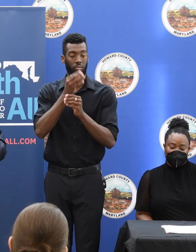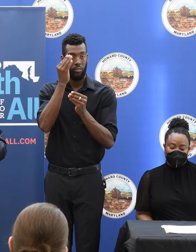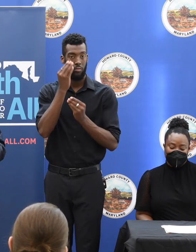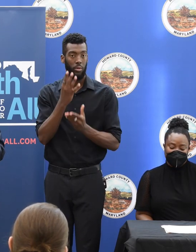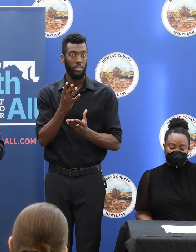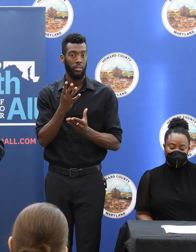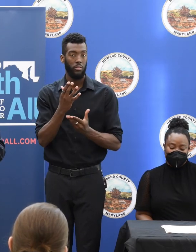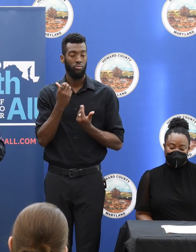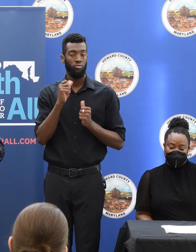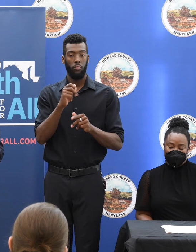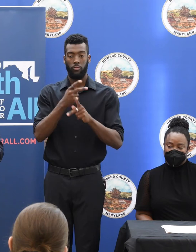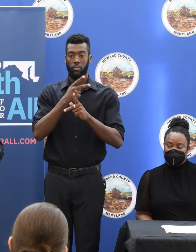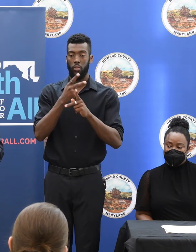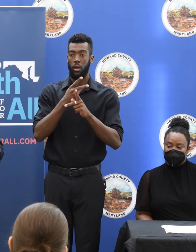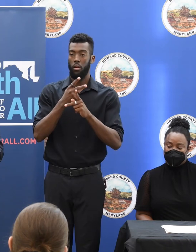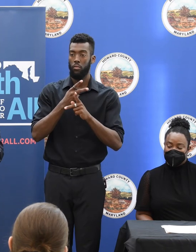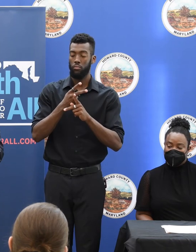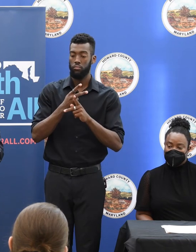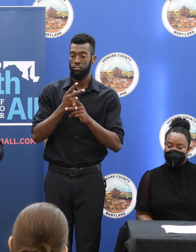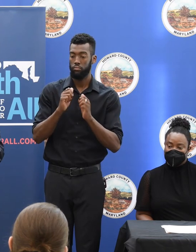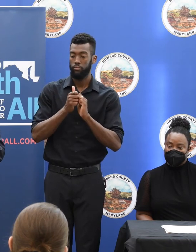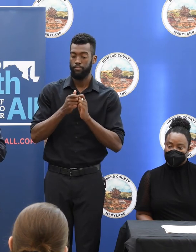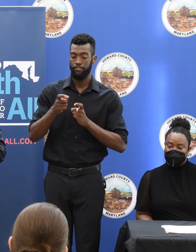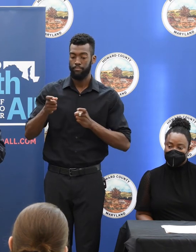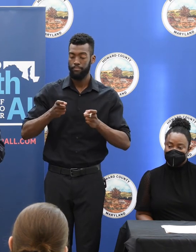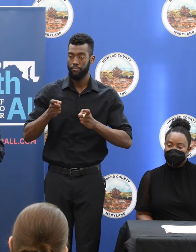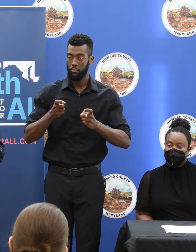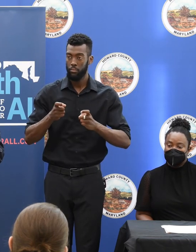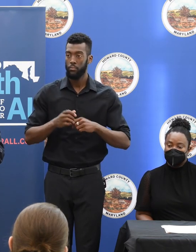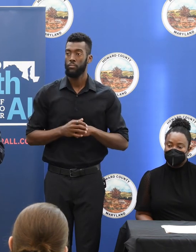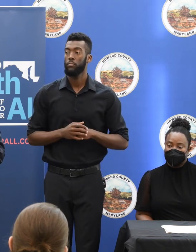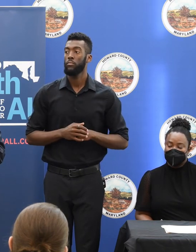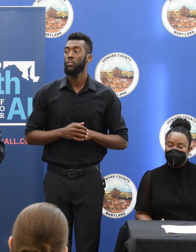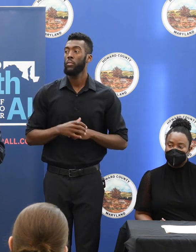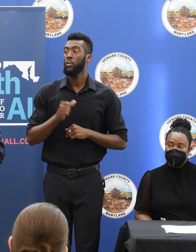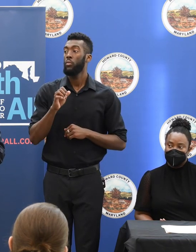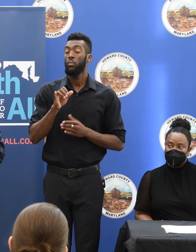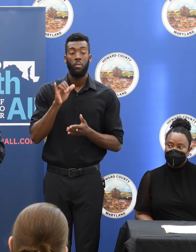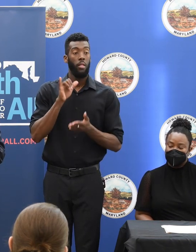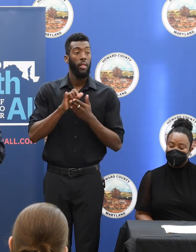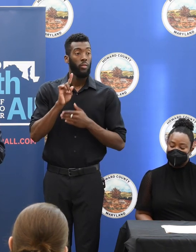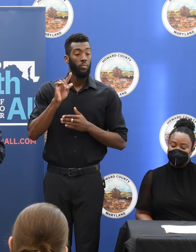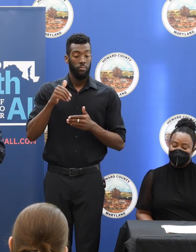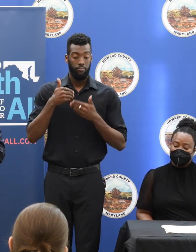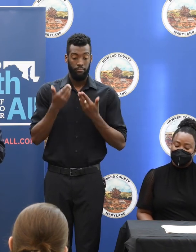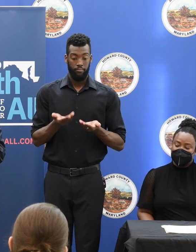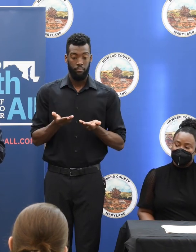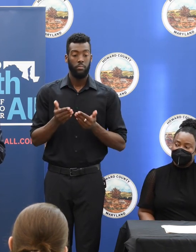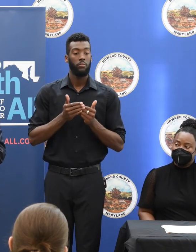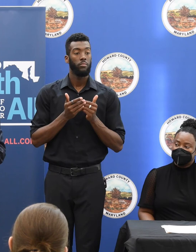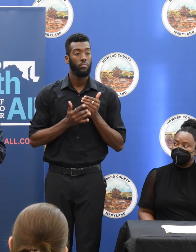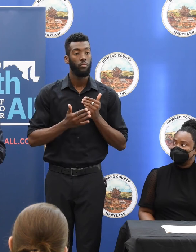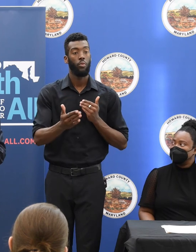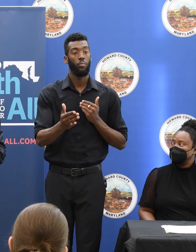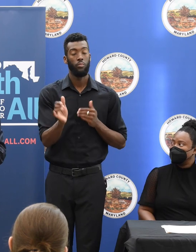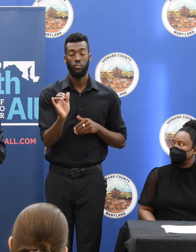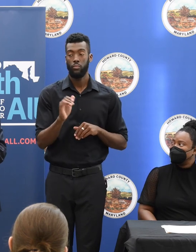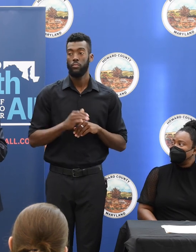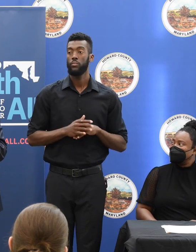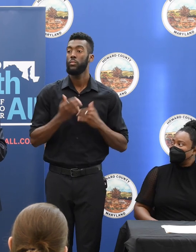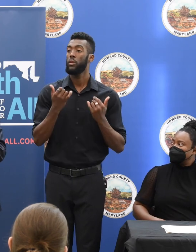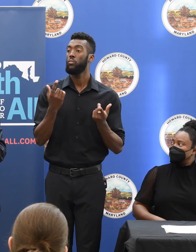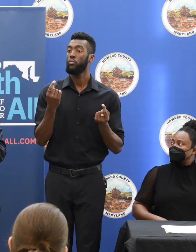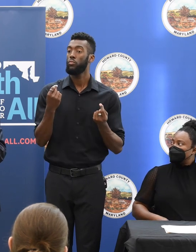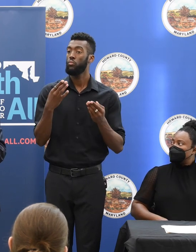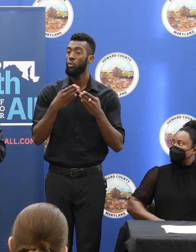and try to figure out how to deal with it. So that's where we are and that's where we're going. What I'd like to do now